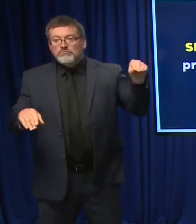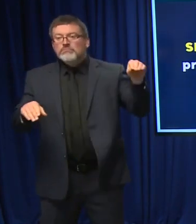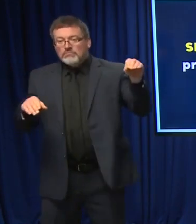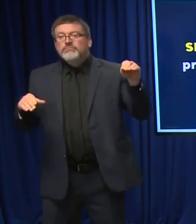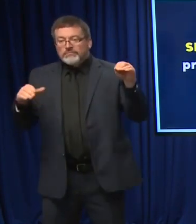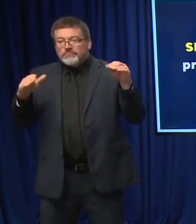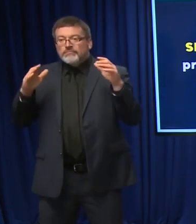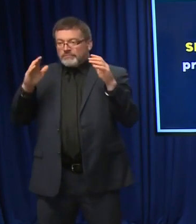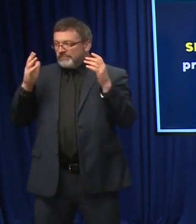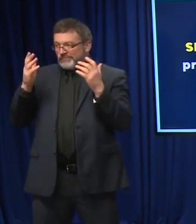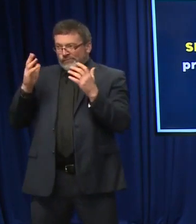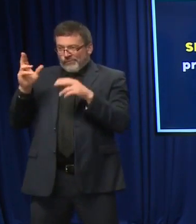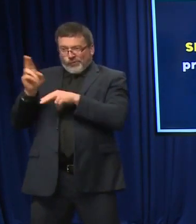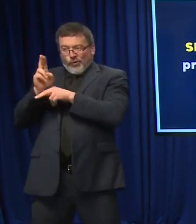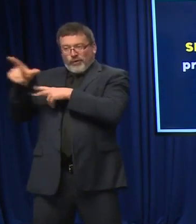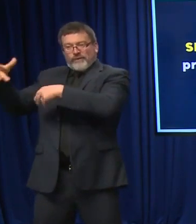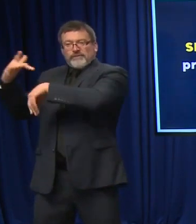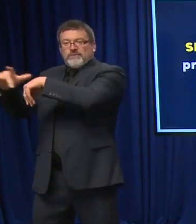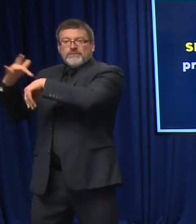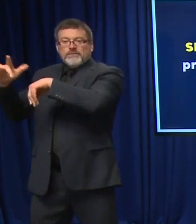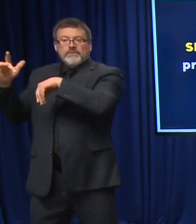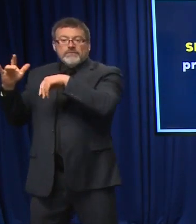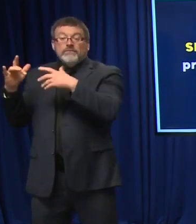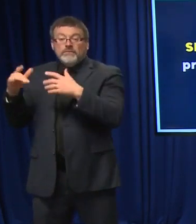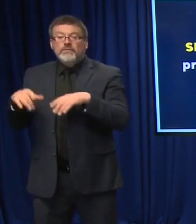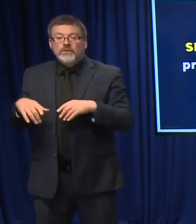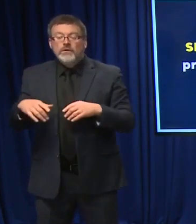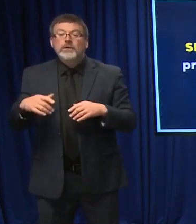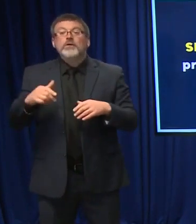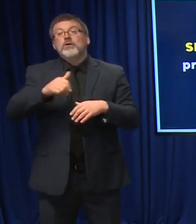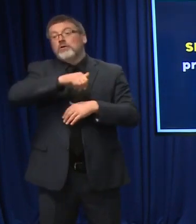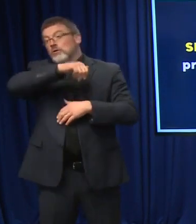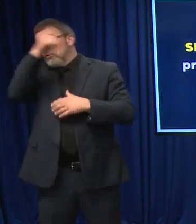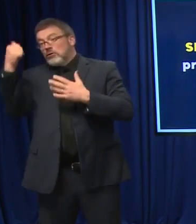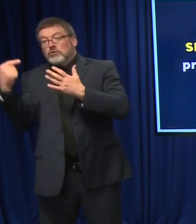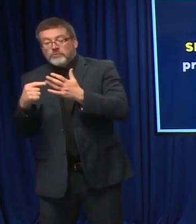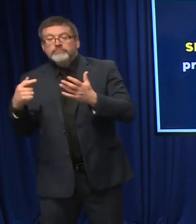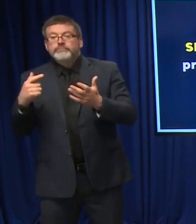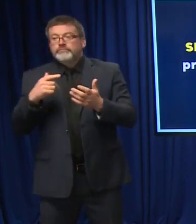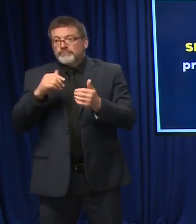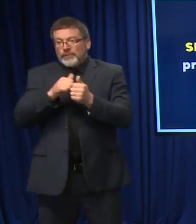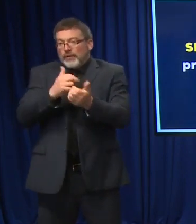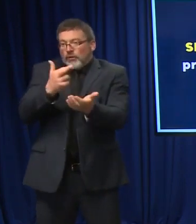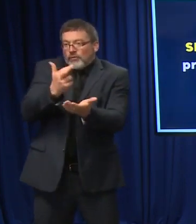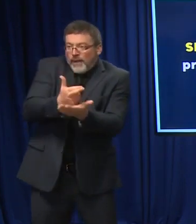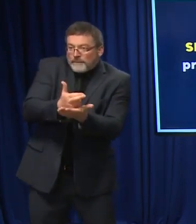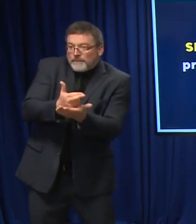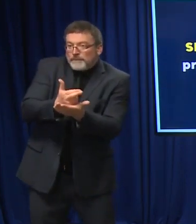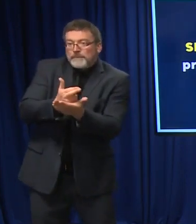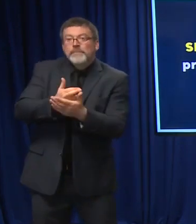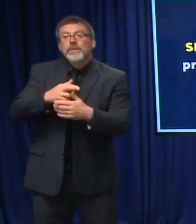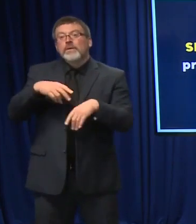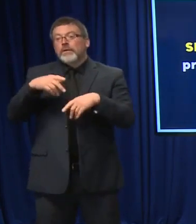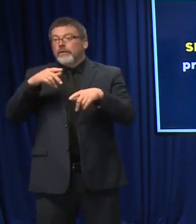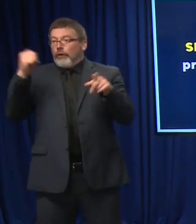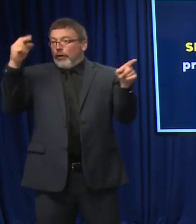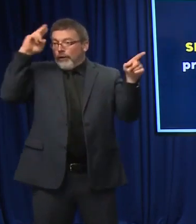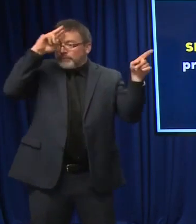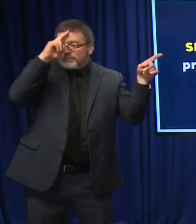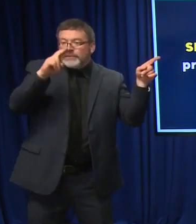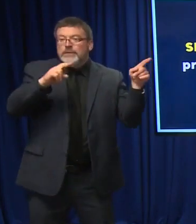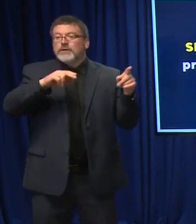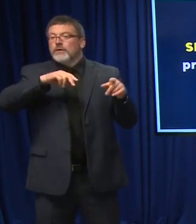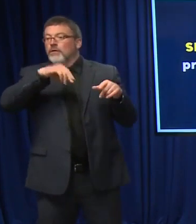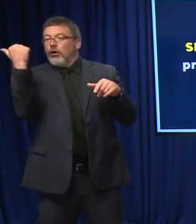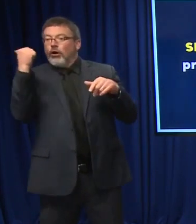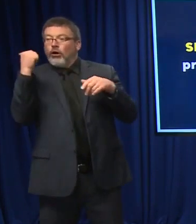capacities at rehabilitation facilities as well and other licensed institutional facilities to help potentially fill